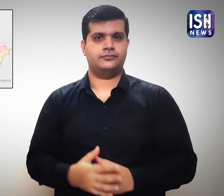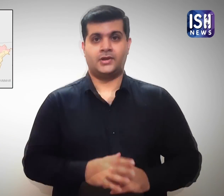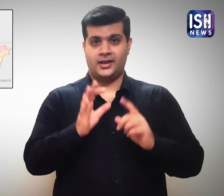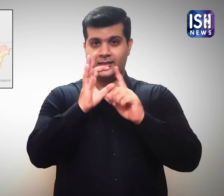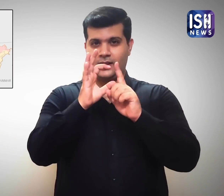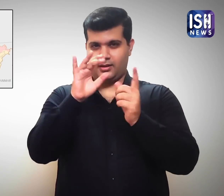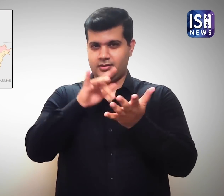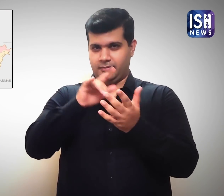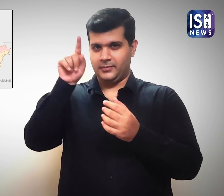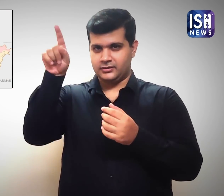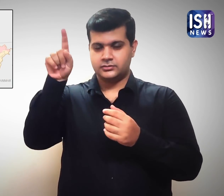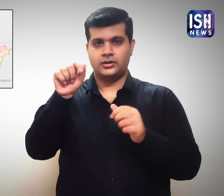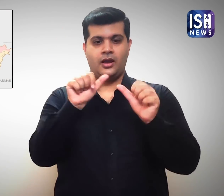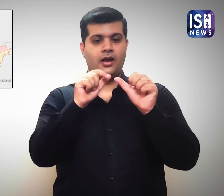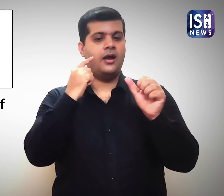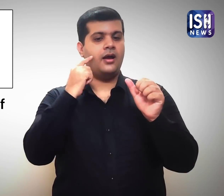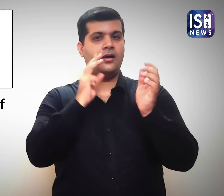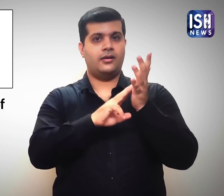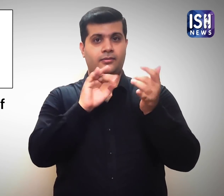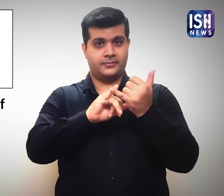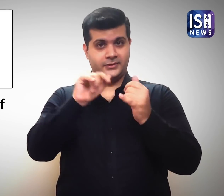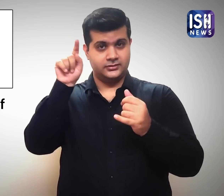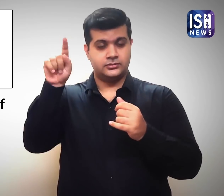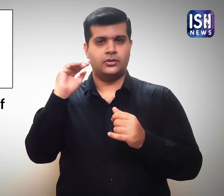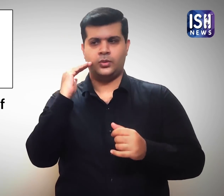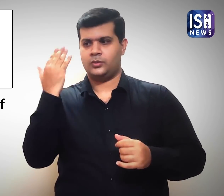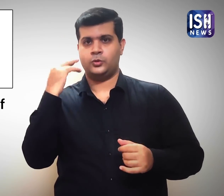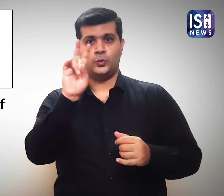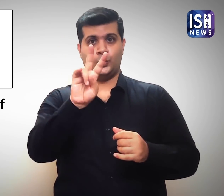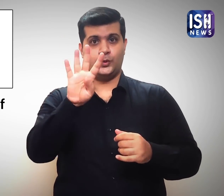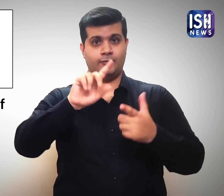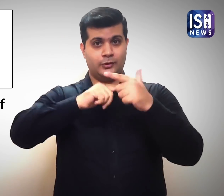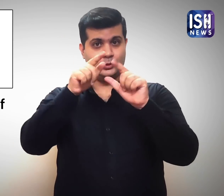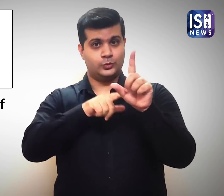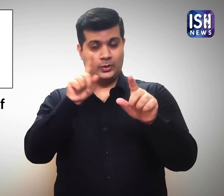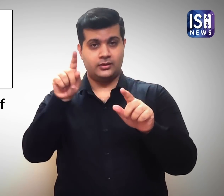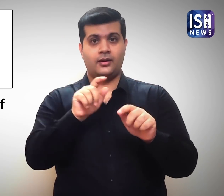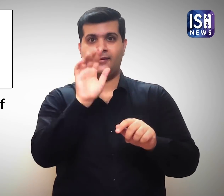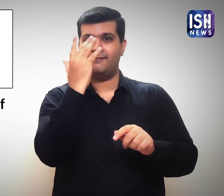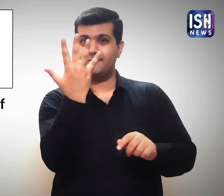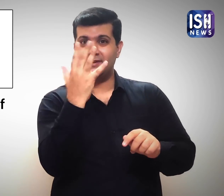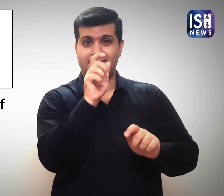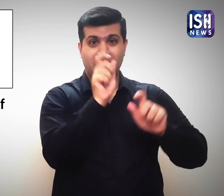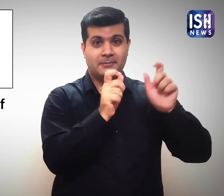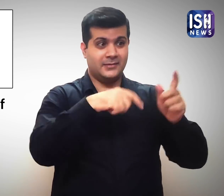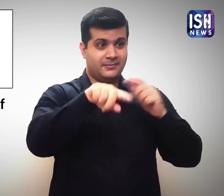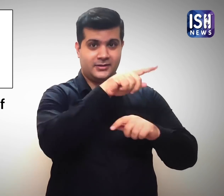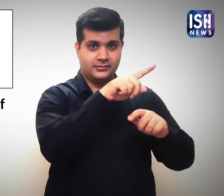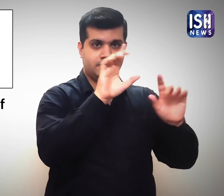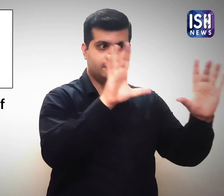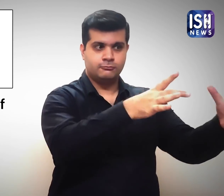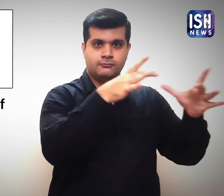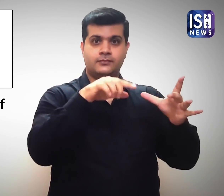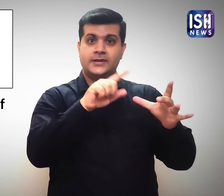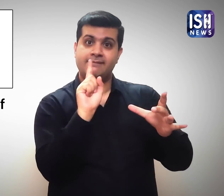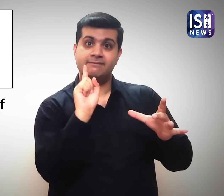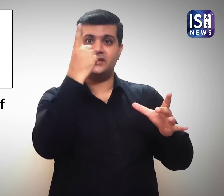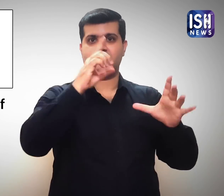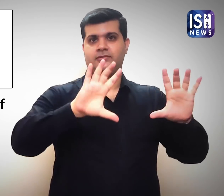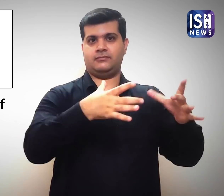In Delhi's AIIMS, on 24th July, five volunteers were vaccinated in the first